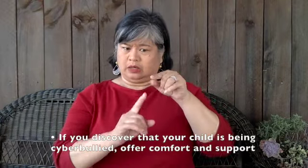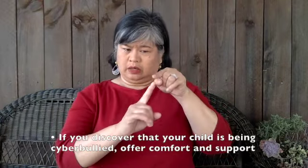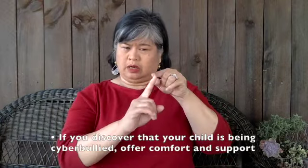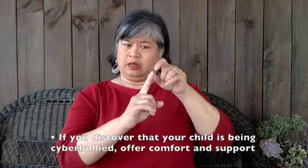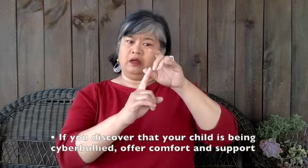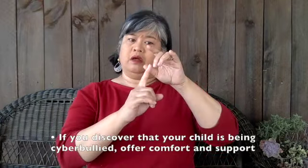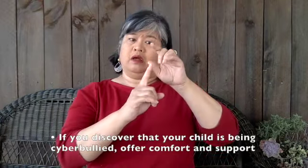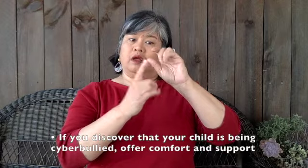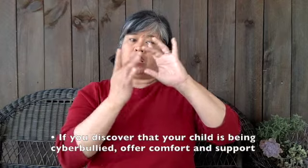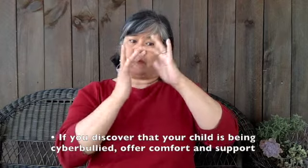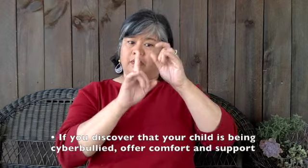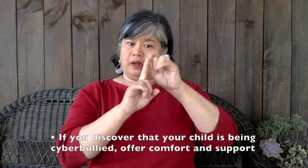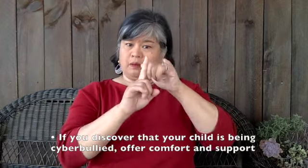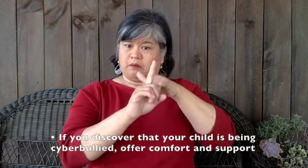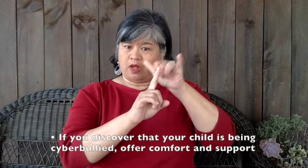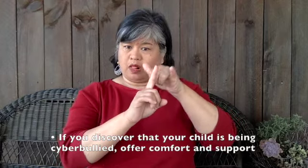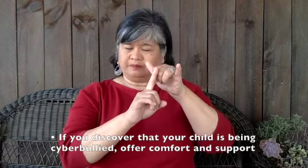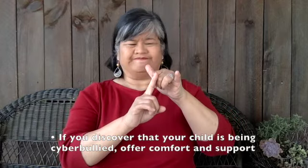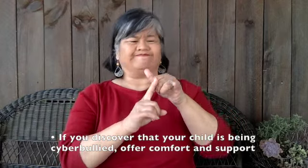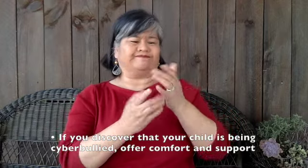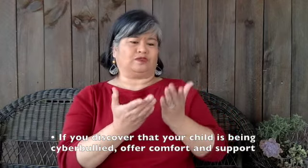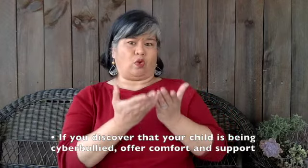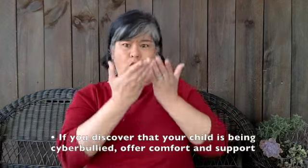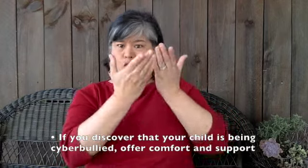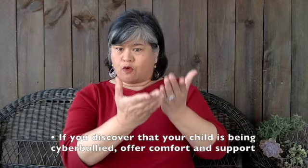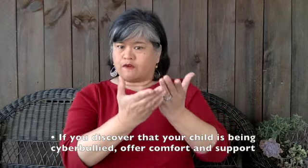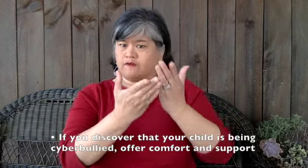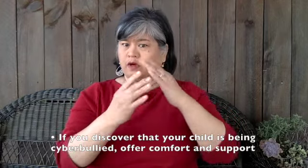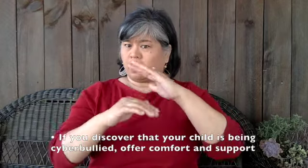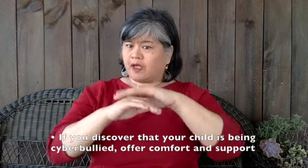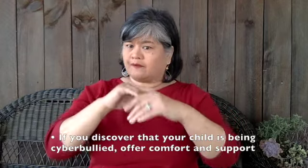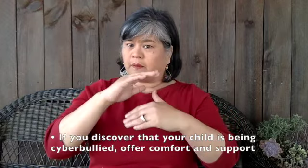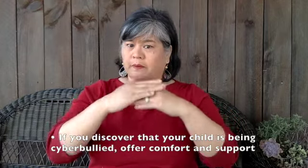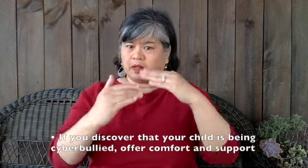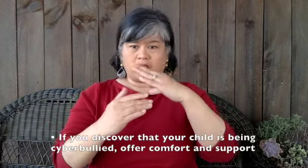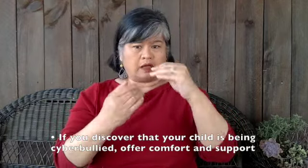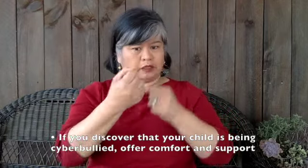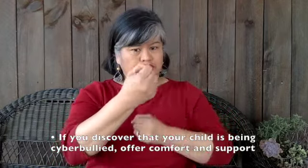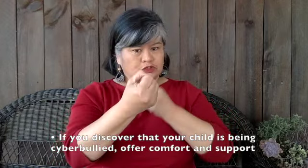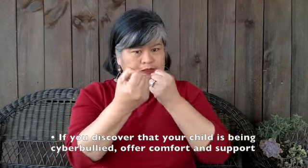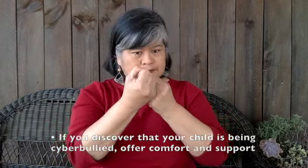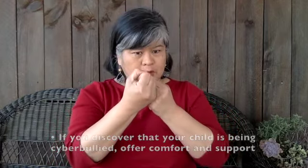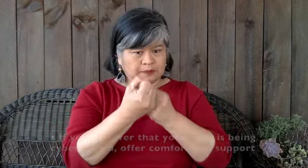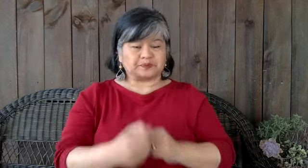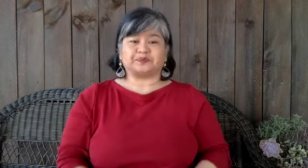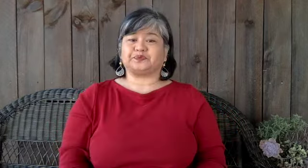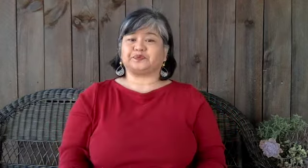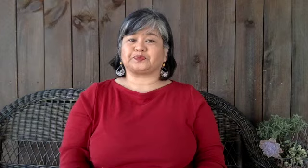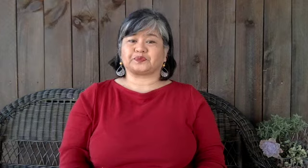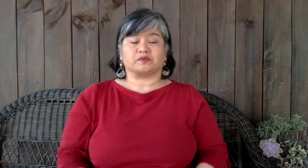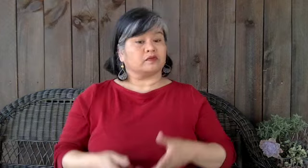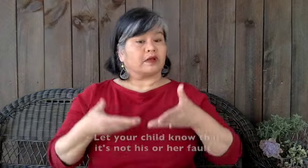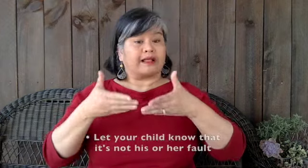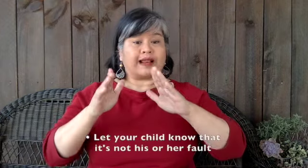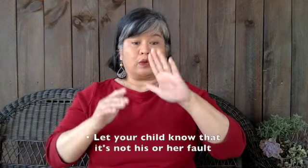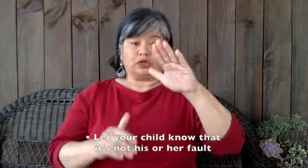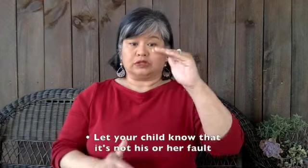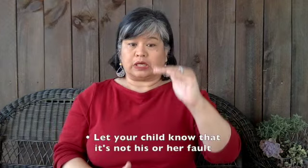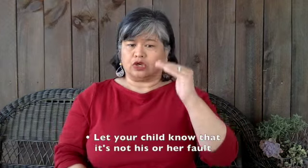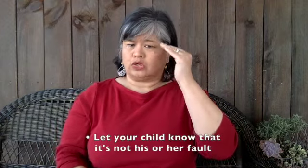cyber bullied offer comfort and support let your